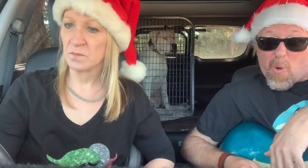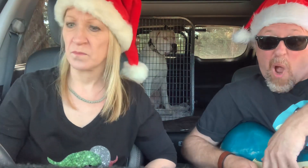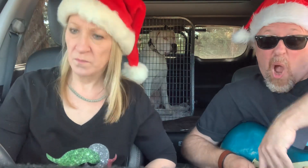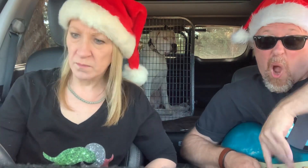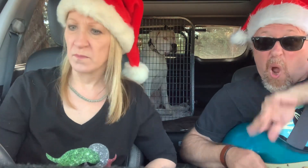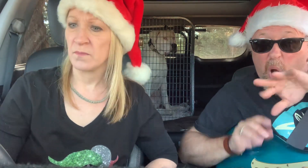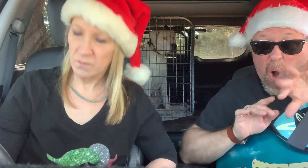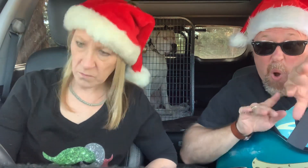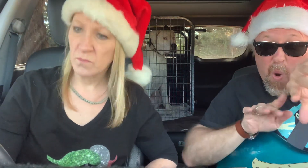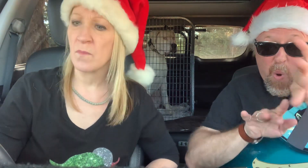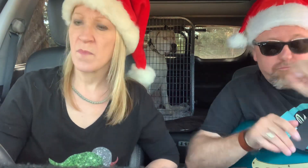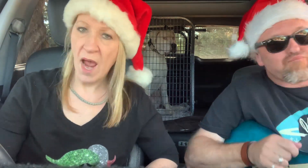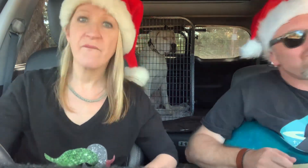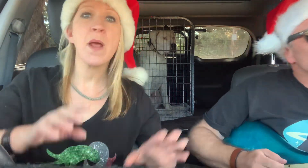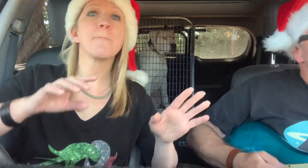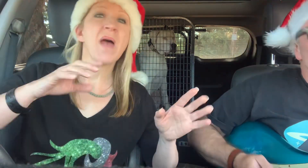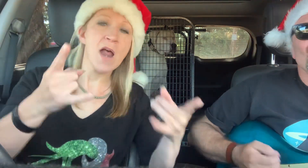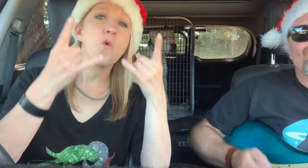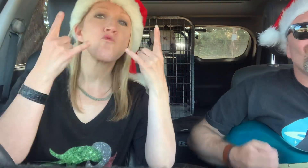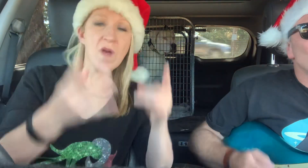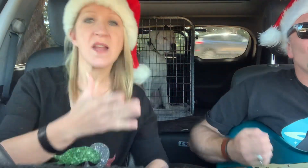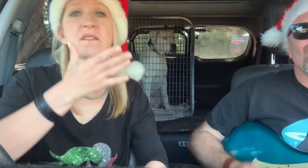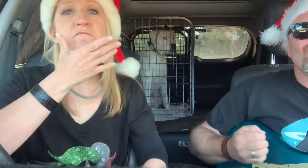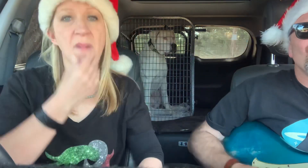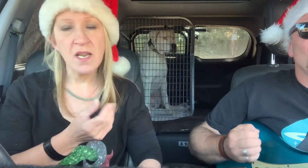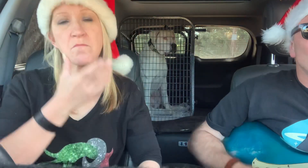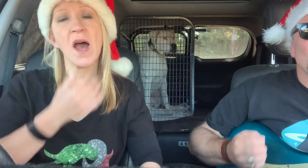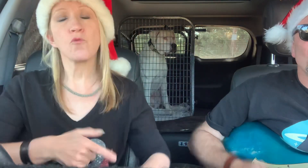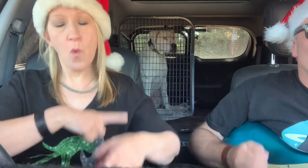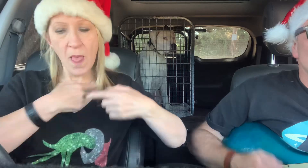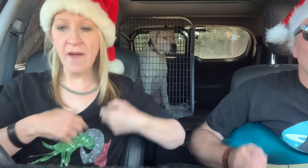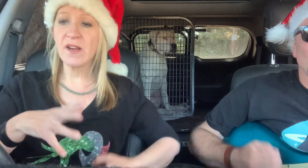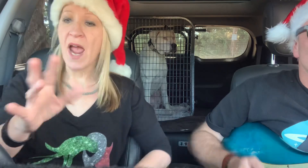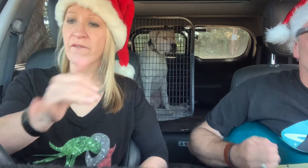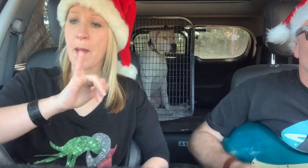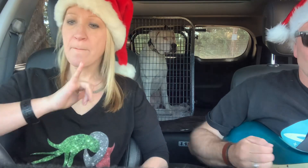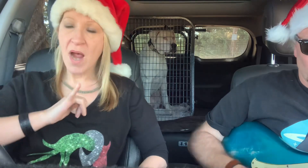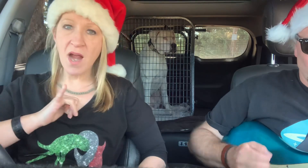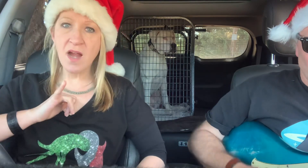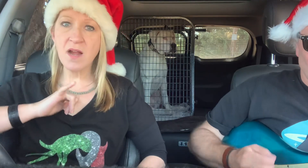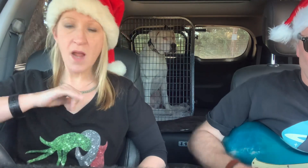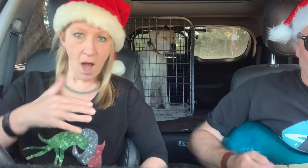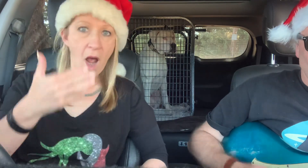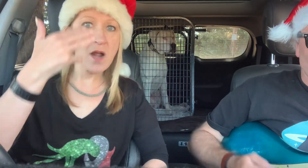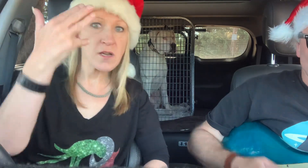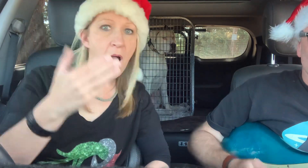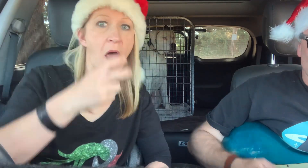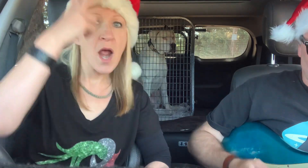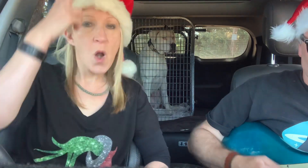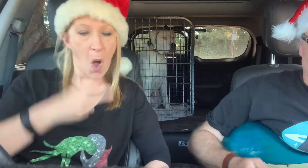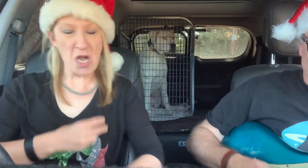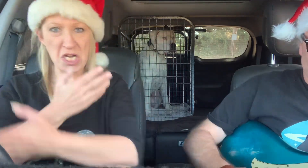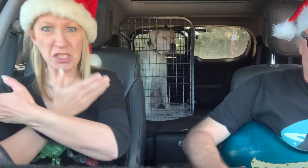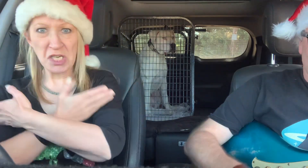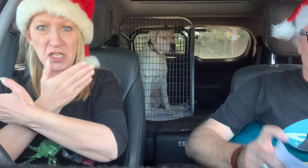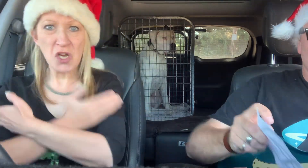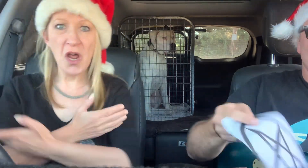On my heavy metal grits, my true love gave to me Nine-footed jacks and